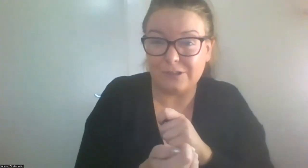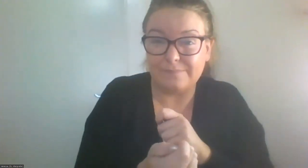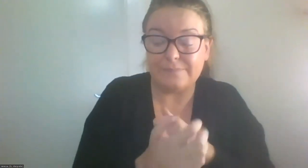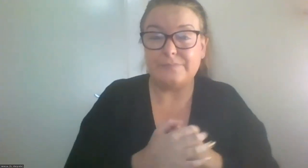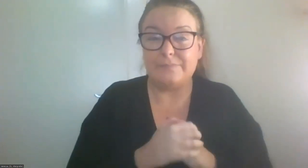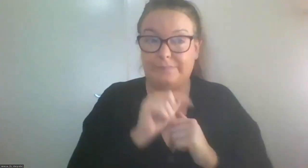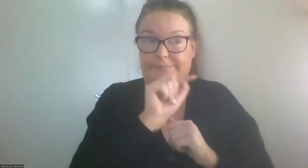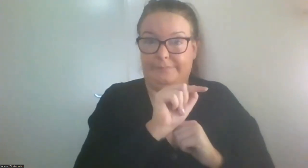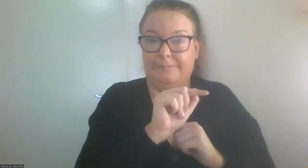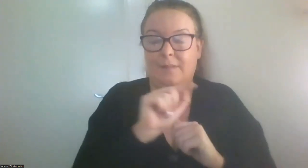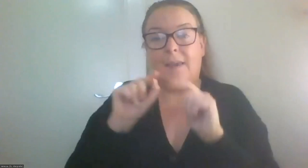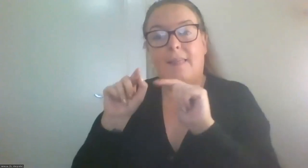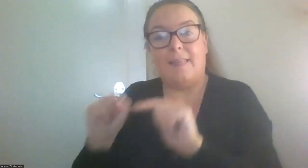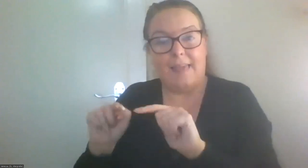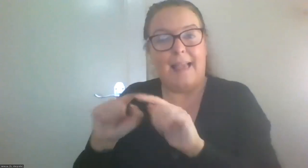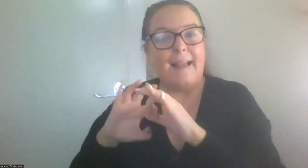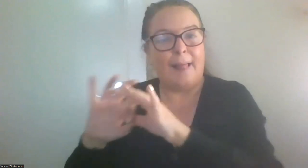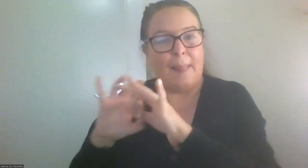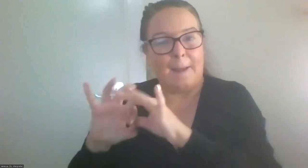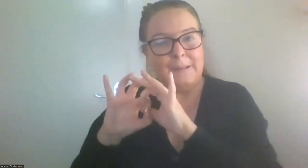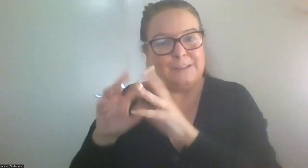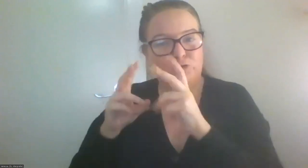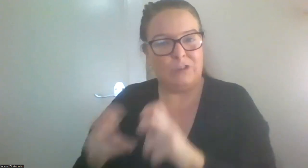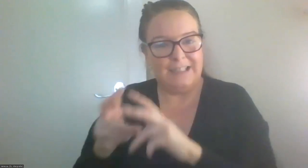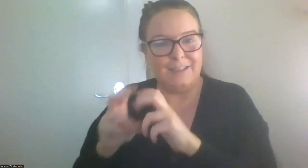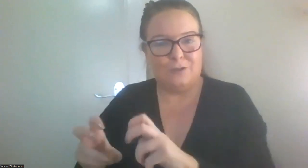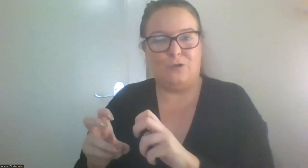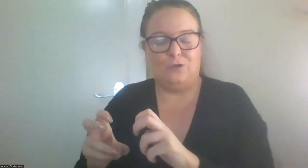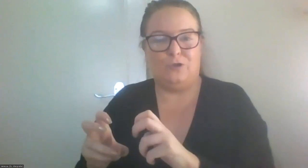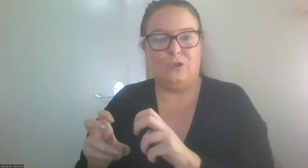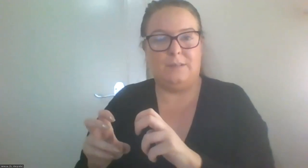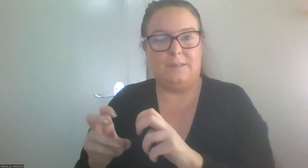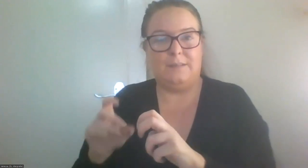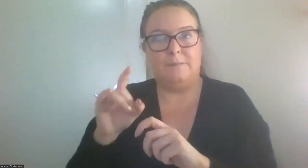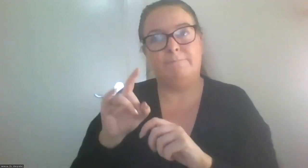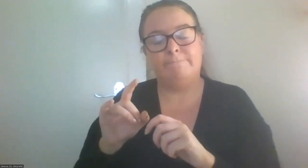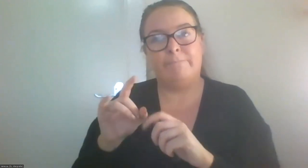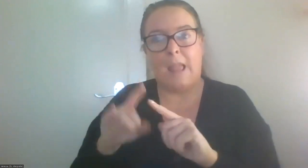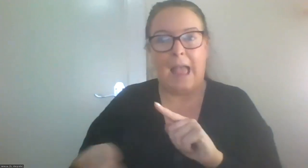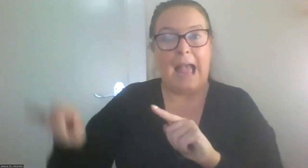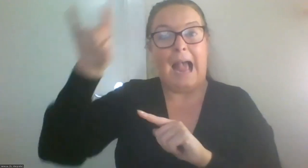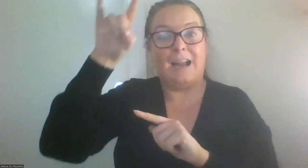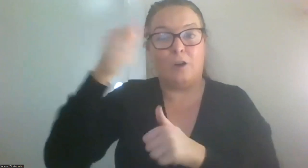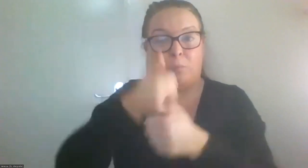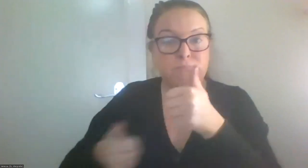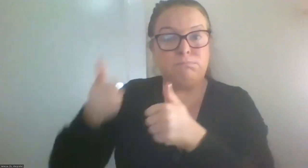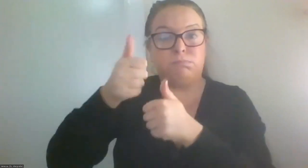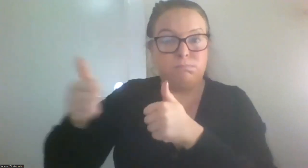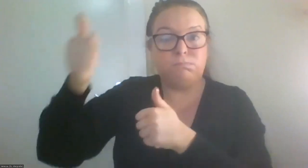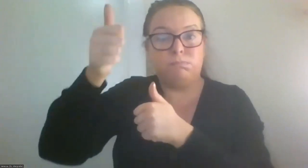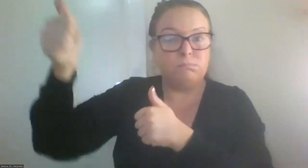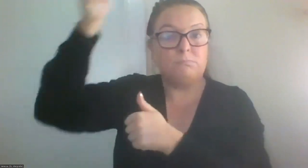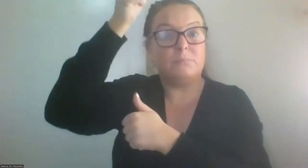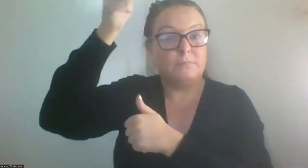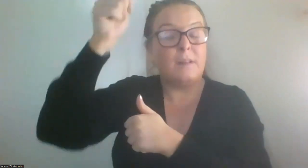Collaborative research, the higher ranks of collaborative research, I think,